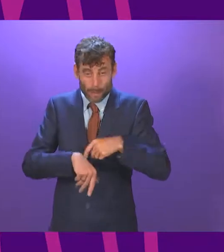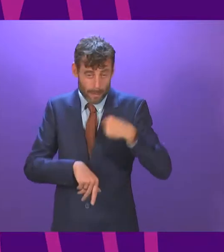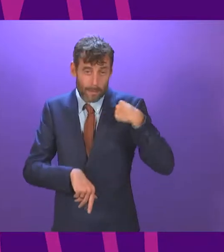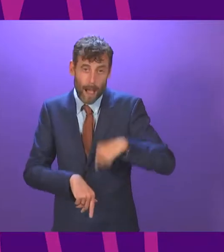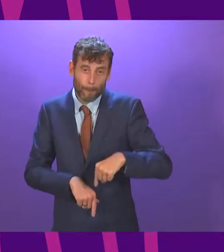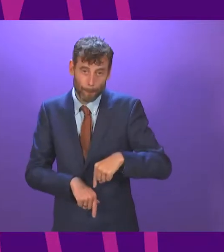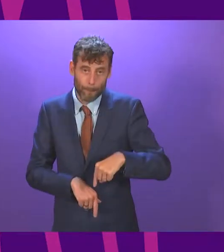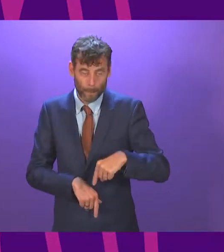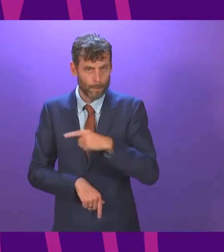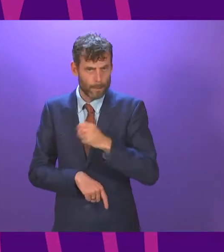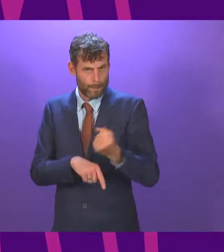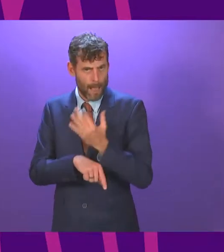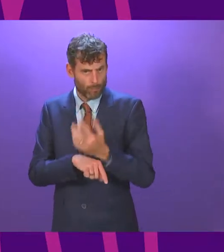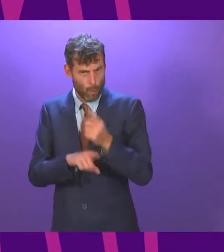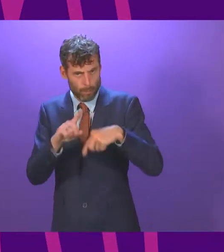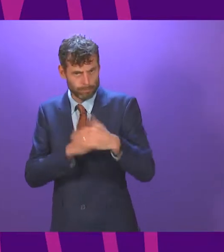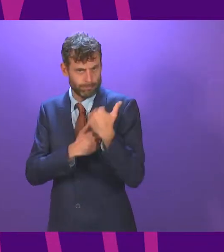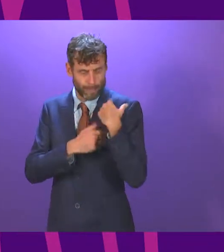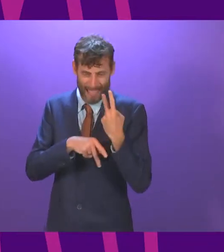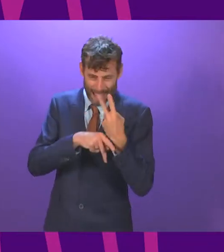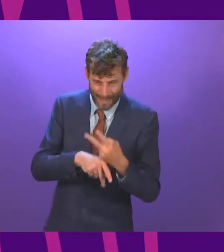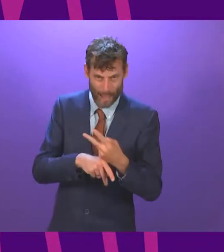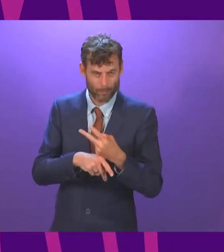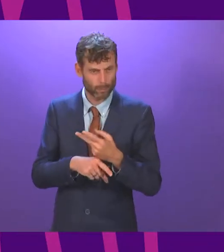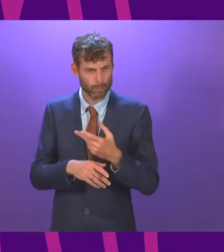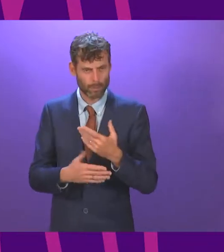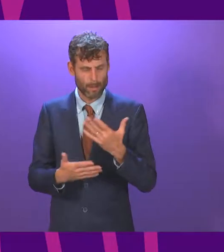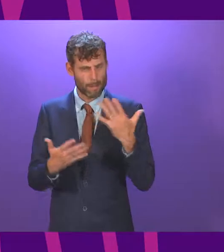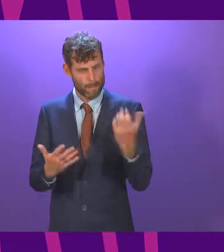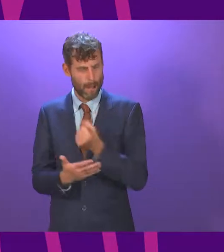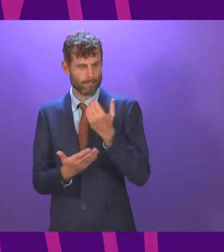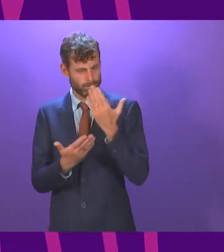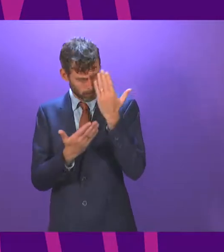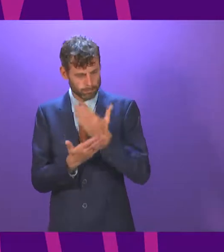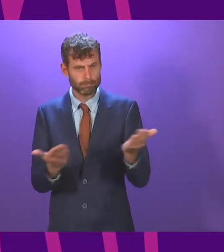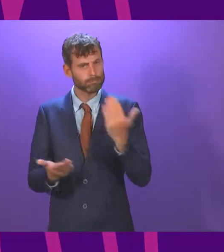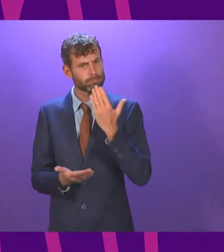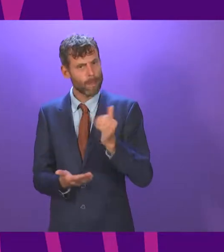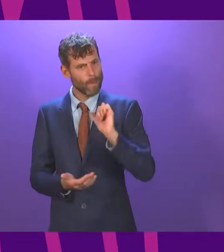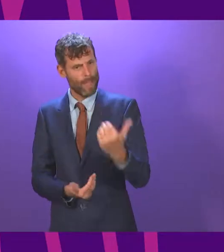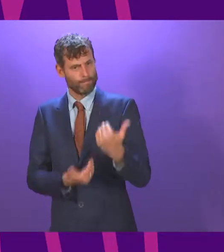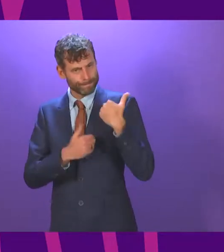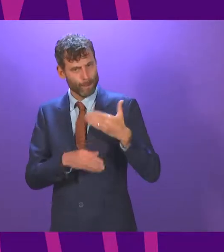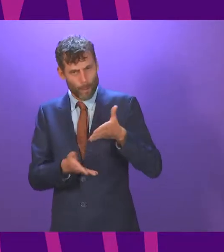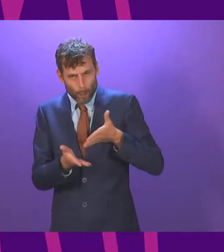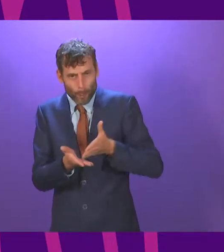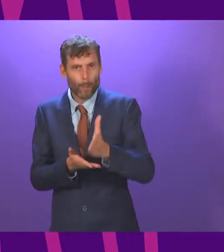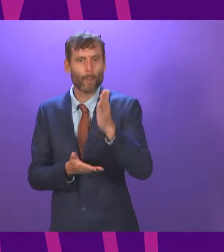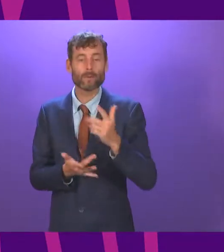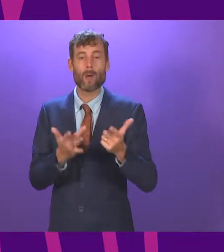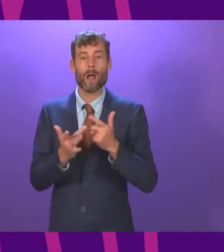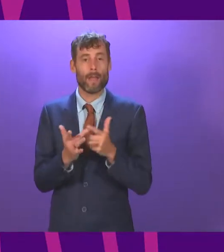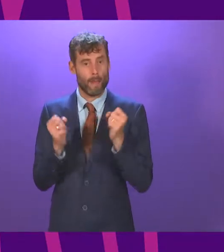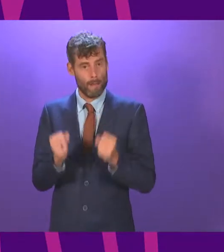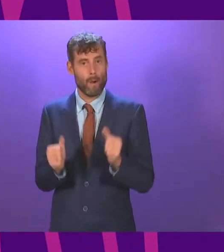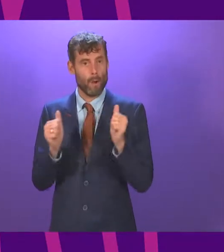point of ensuring that frontline NHS staff are recognised for their service and dedication. Another commitment delivered was increasing